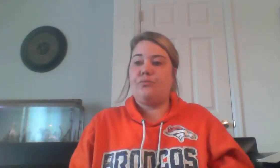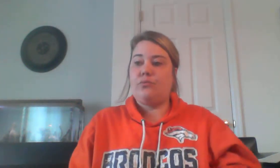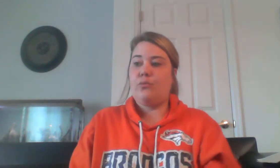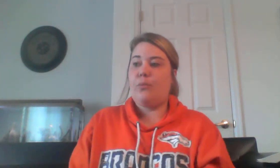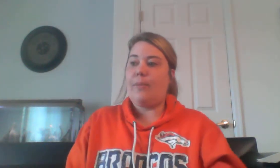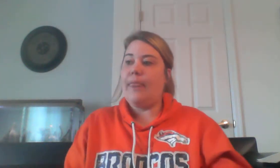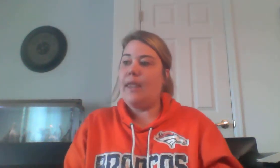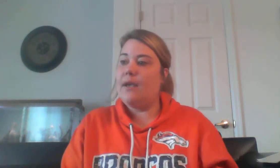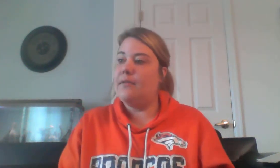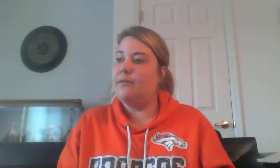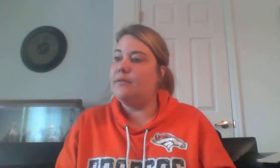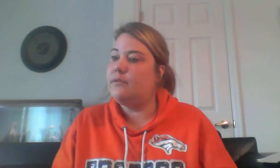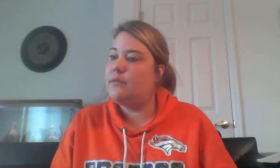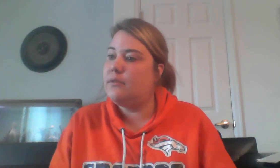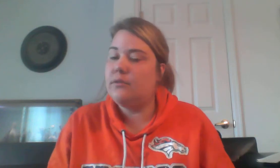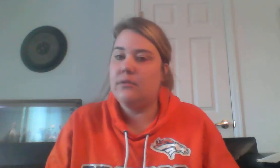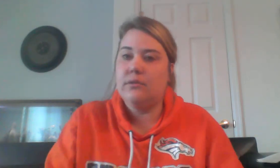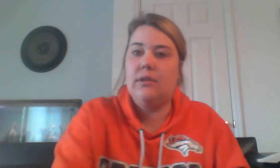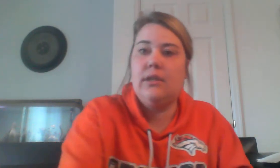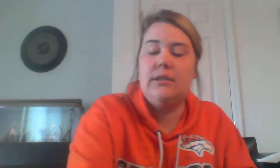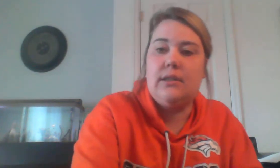and black, and black. I'm going to say...